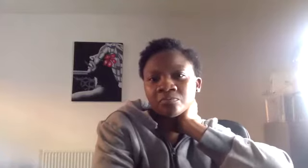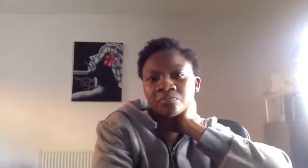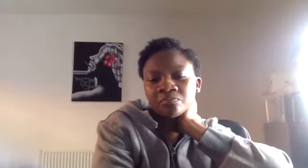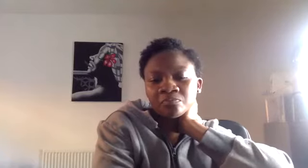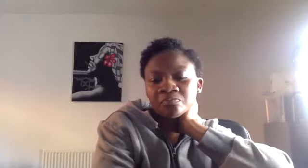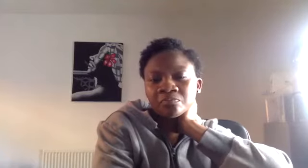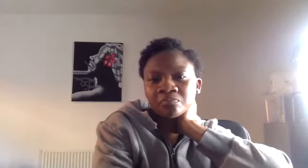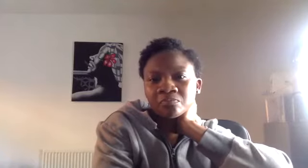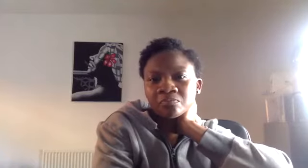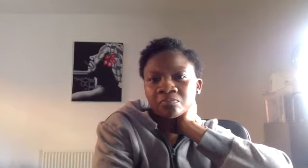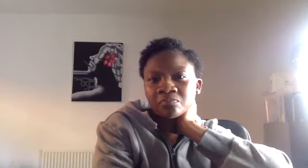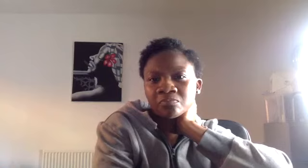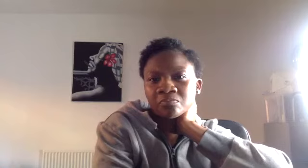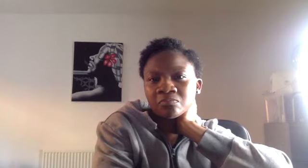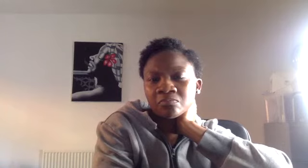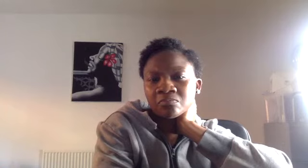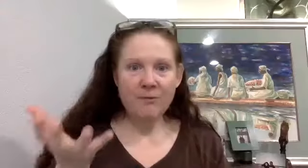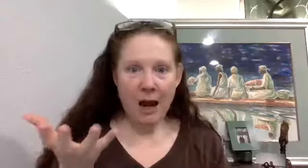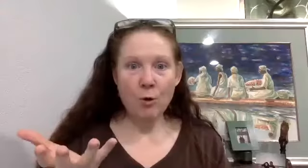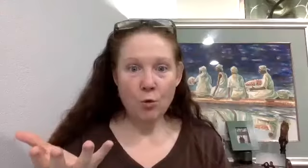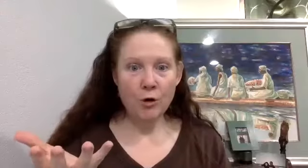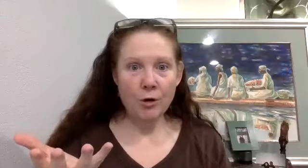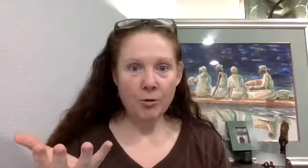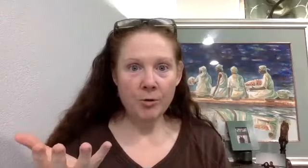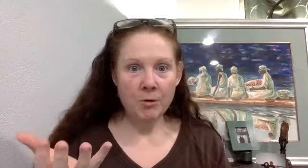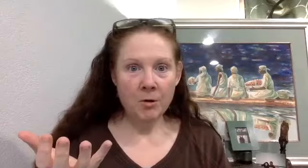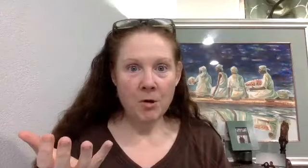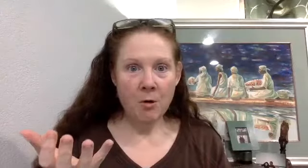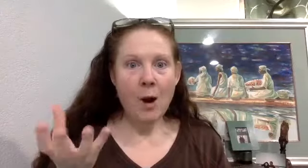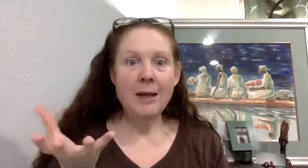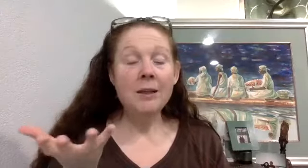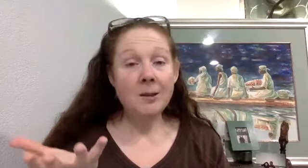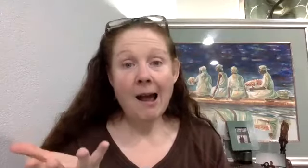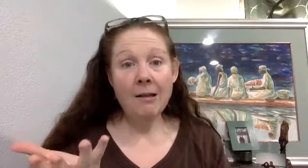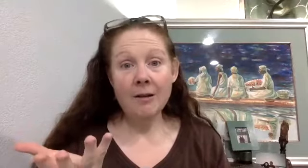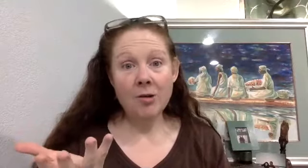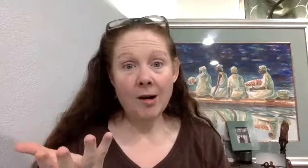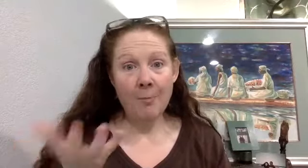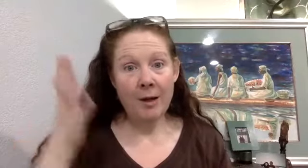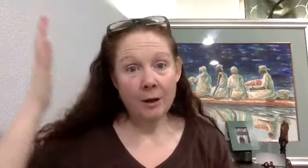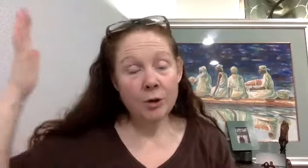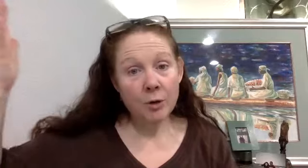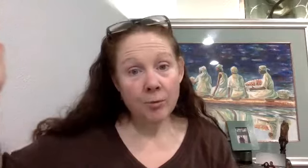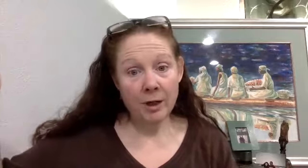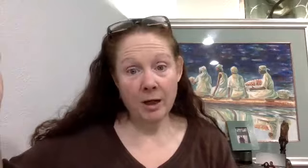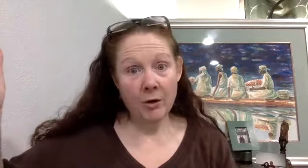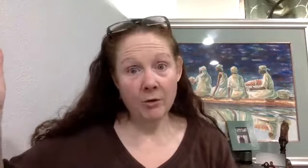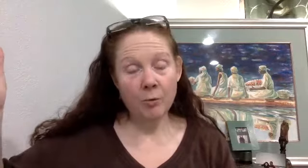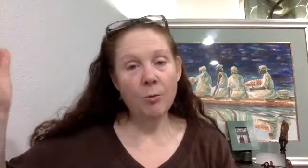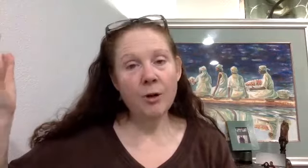because in this viral world, when the tallies start happening in two or three years, what we're going